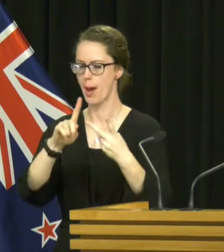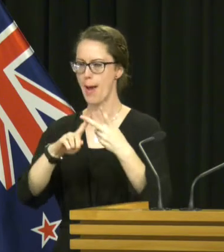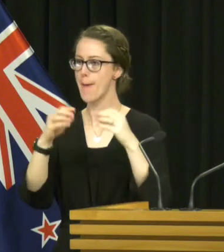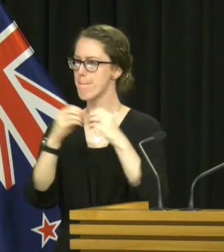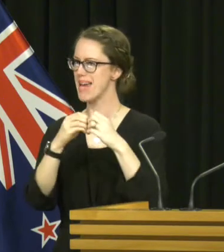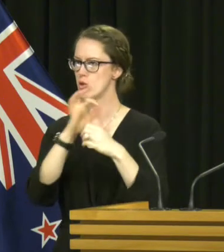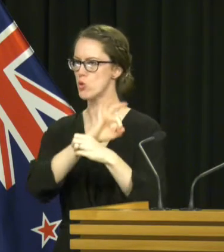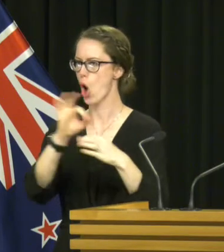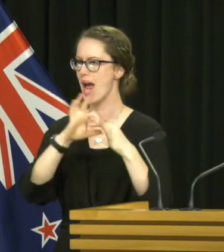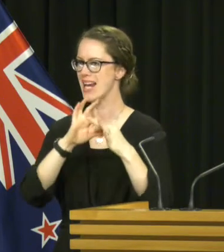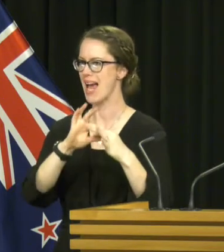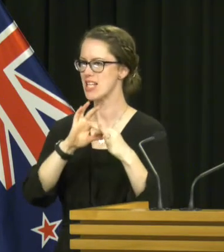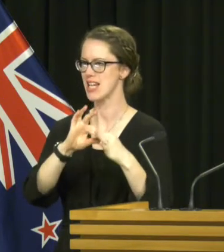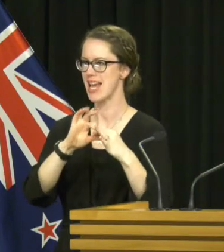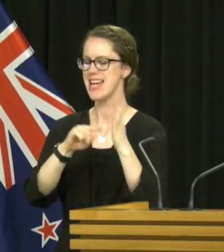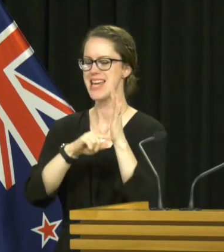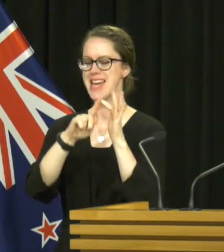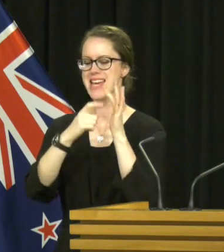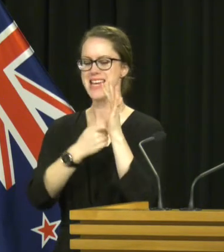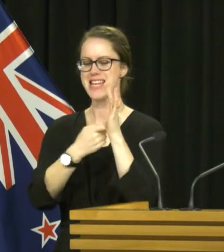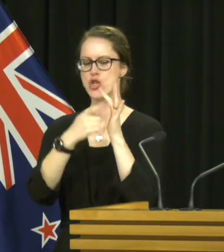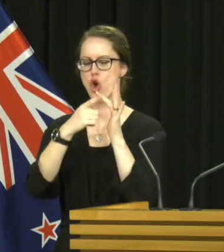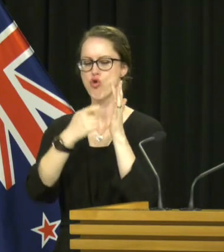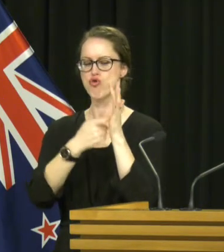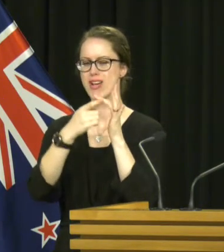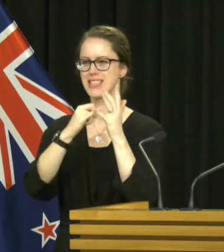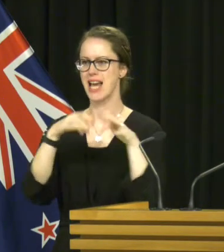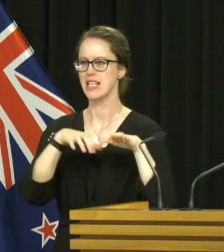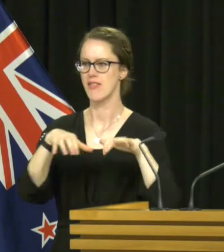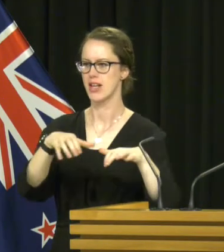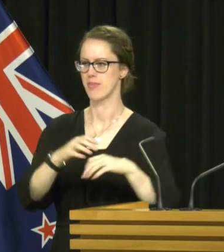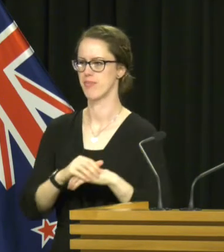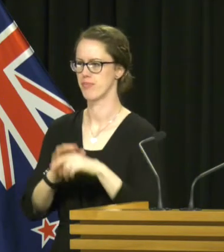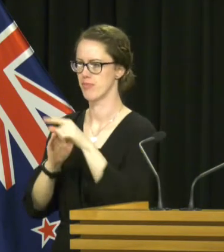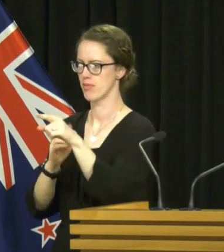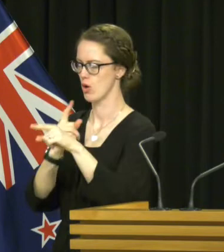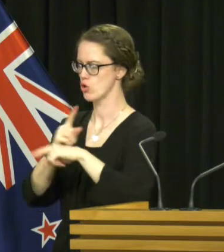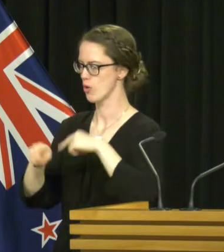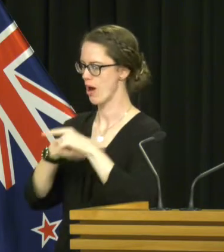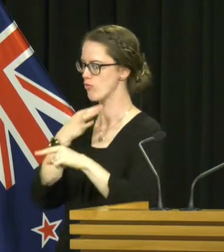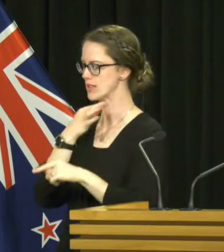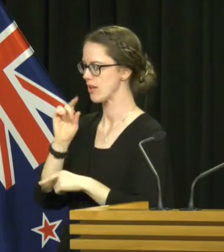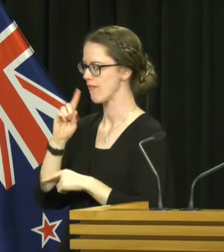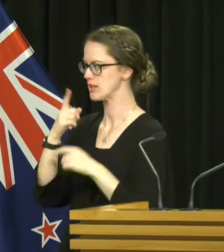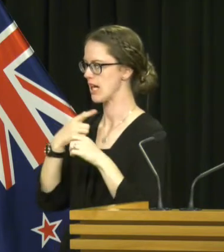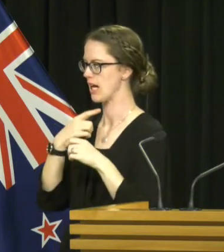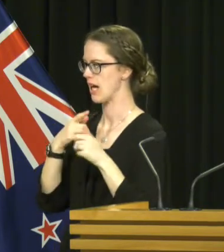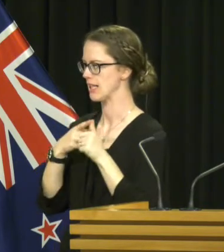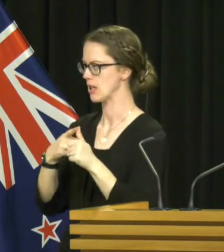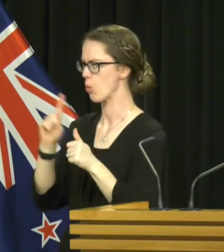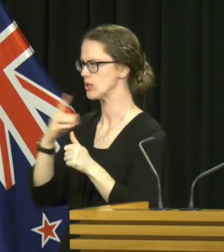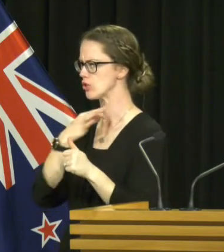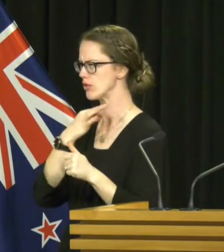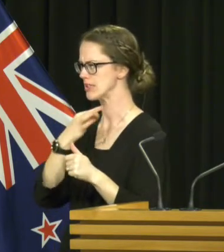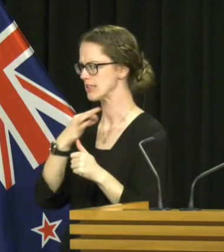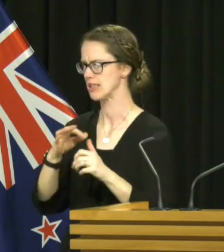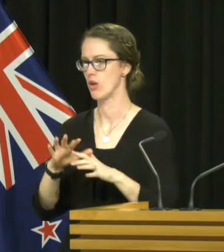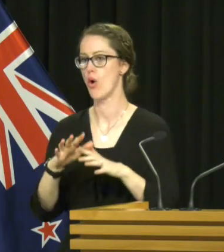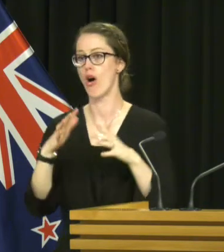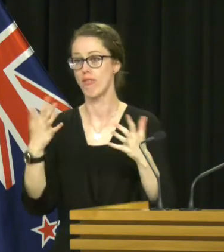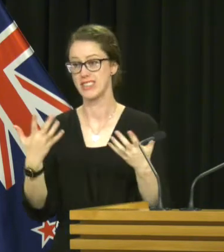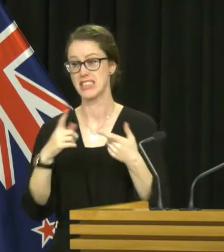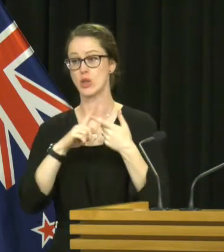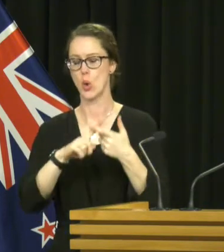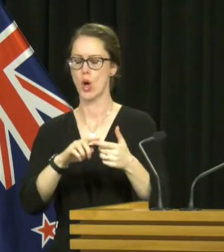do not engage in terrorist activity. Do you talk about risks? What are those risks? Obviously,